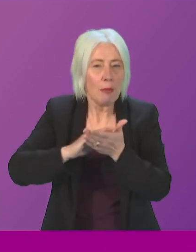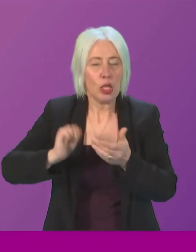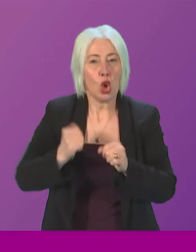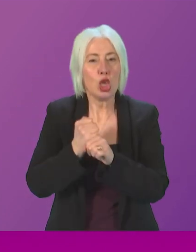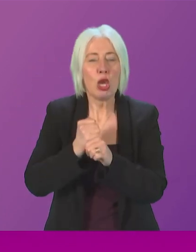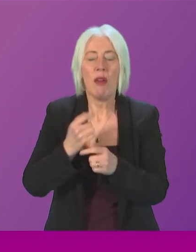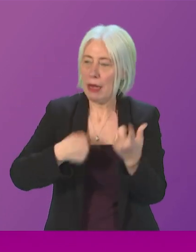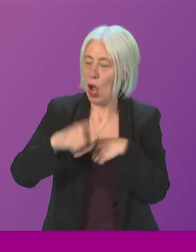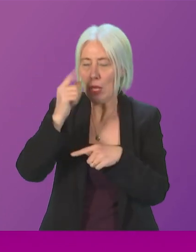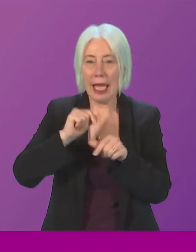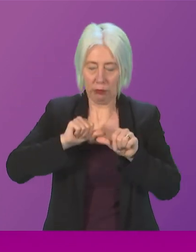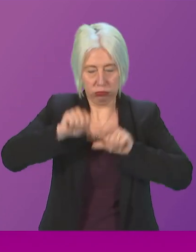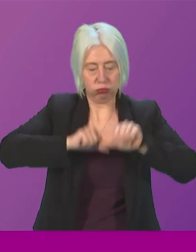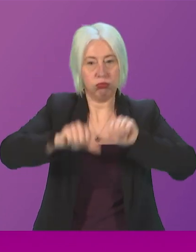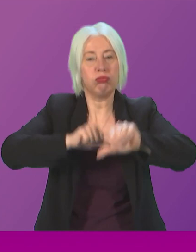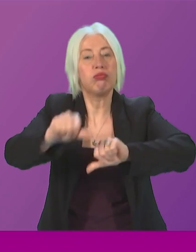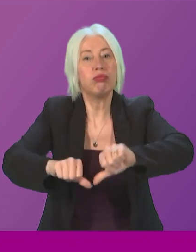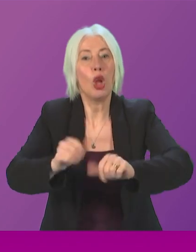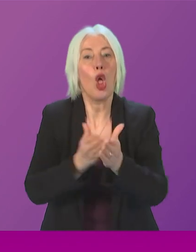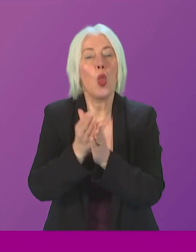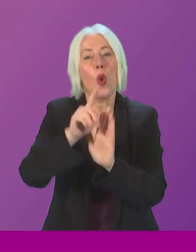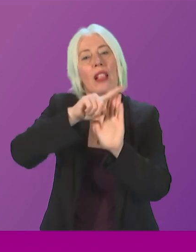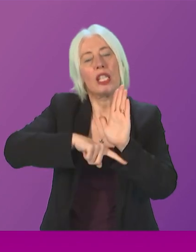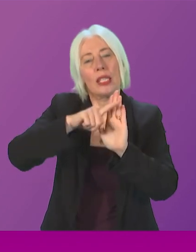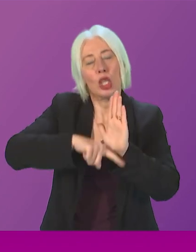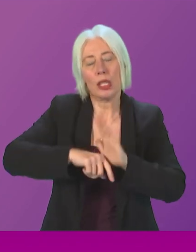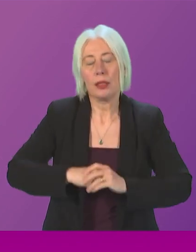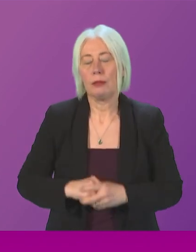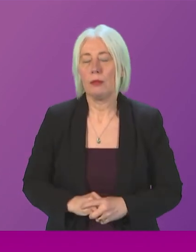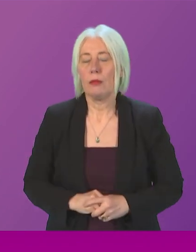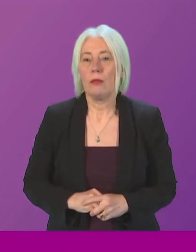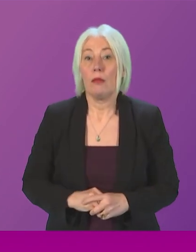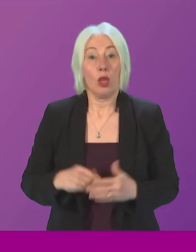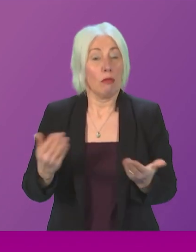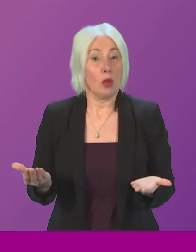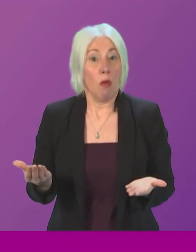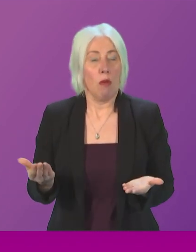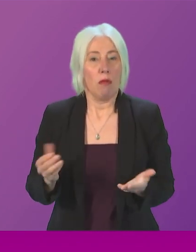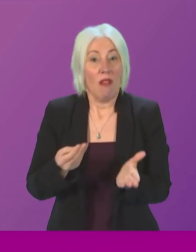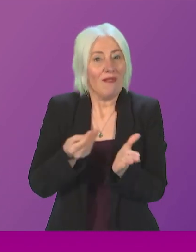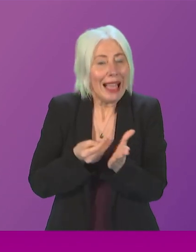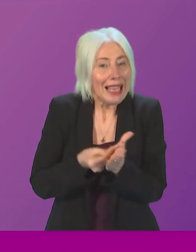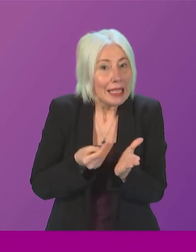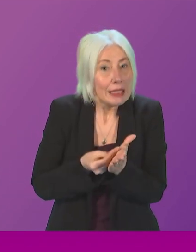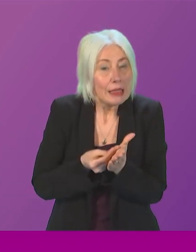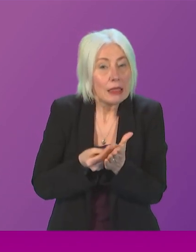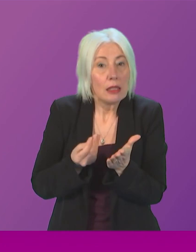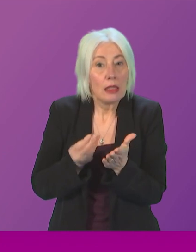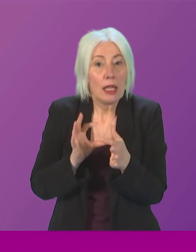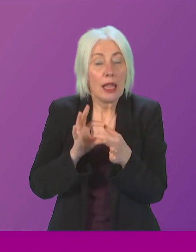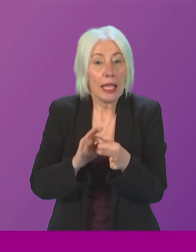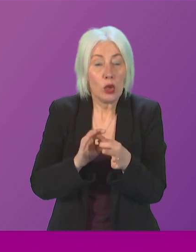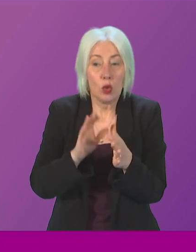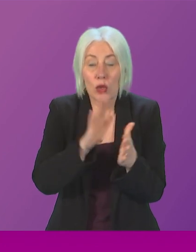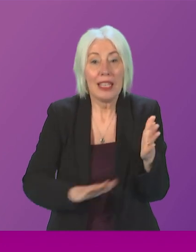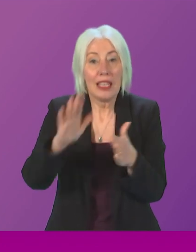to ensure that we make progress on the legislation itself. And in terms of the finances around the National